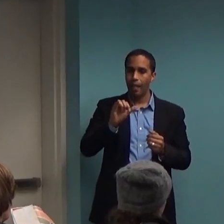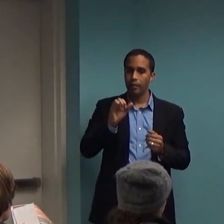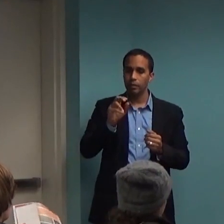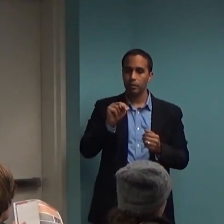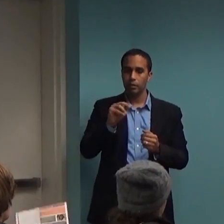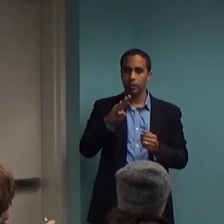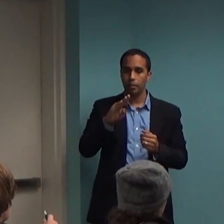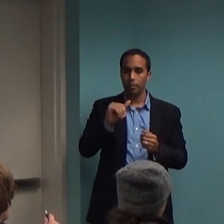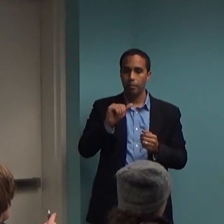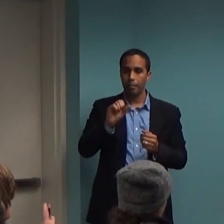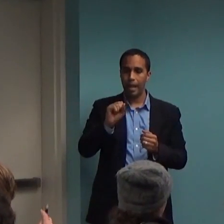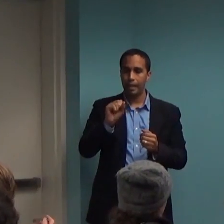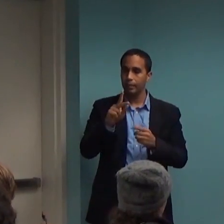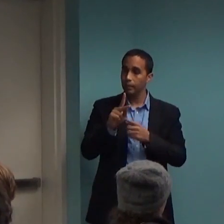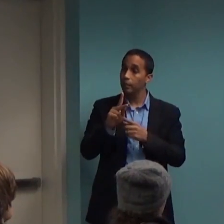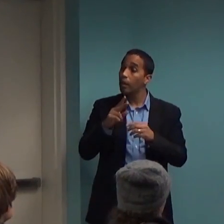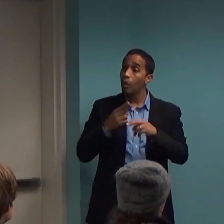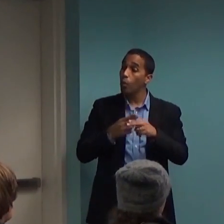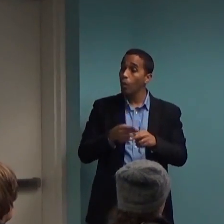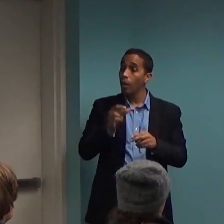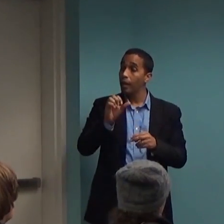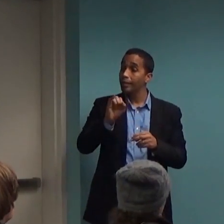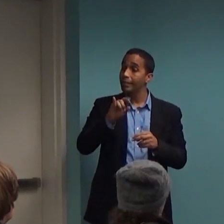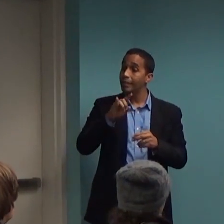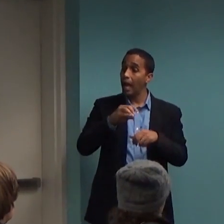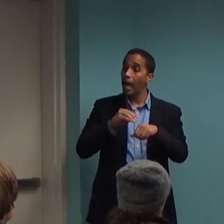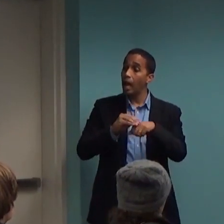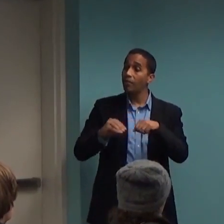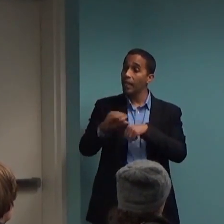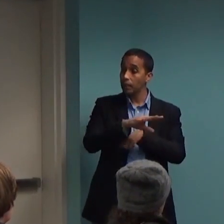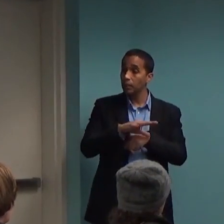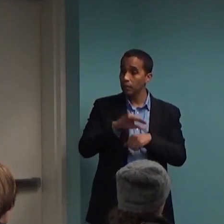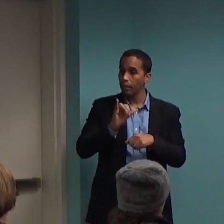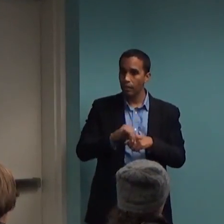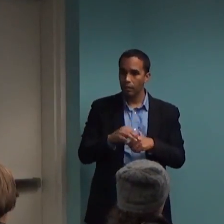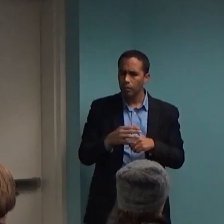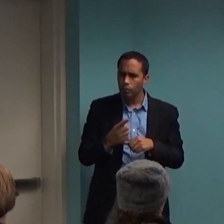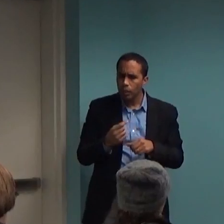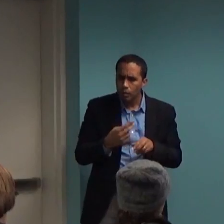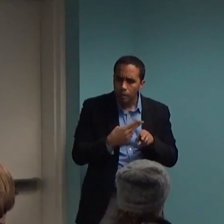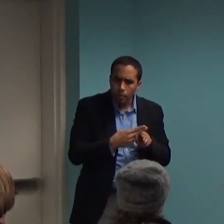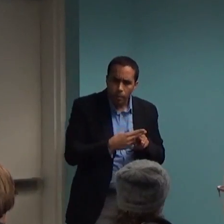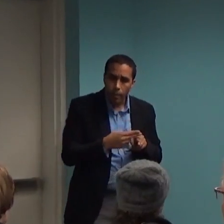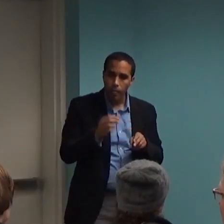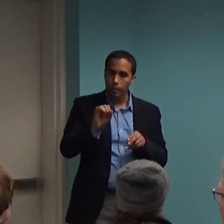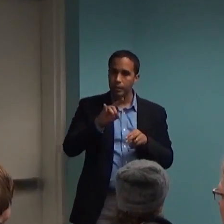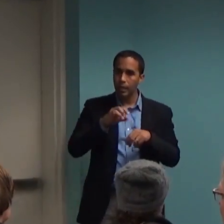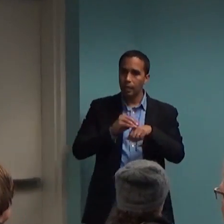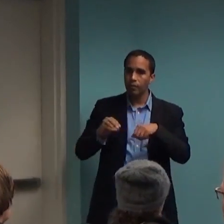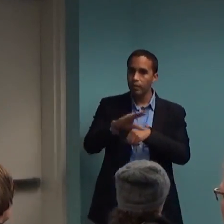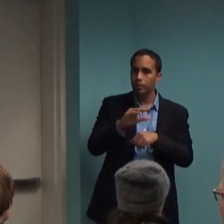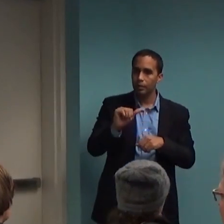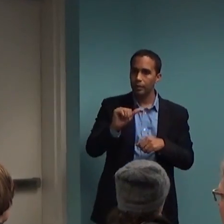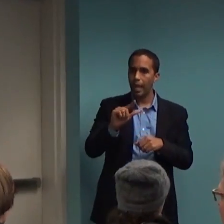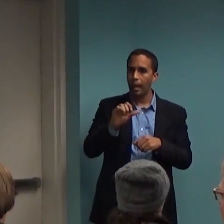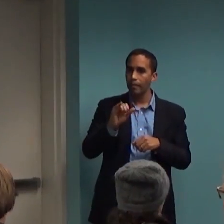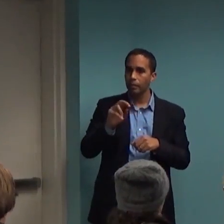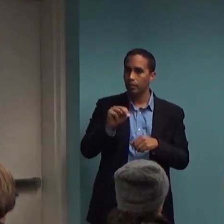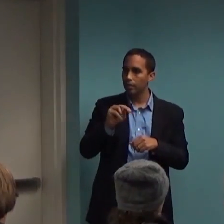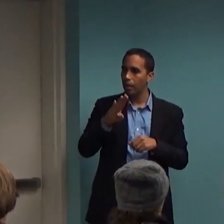It's brilliant. Is that the name? It's called Side Effects, and the author is Alison Bass, B-A-S-S.